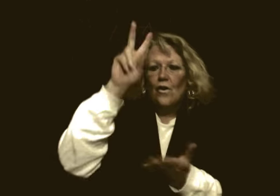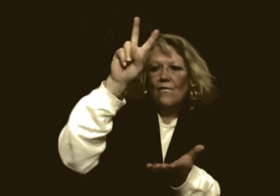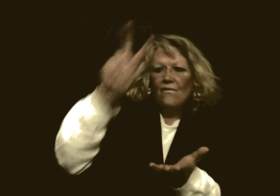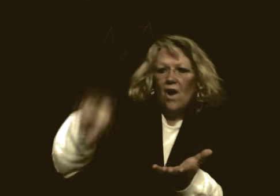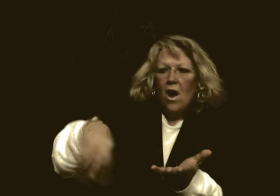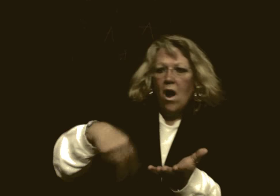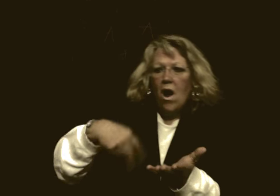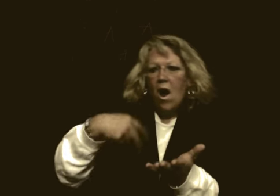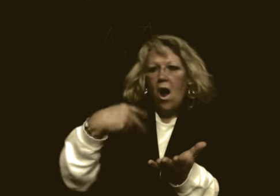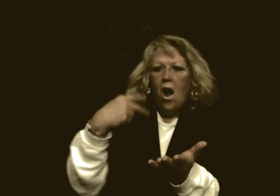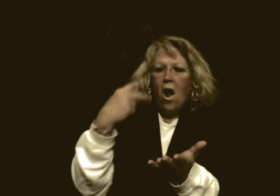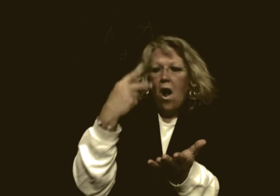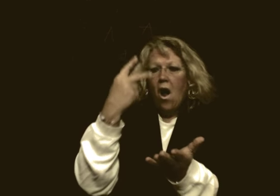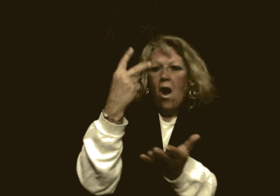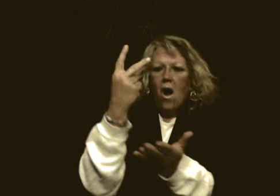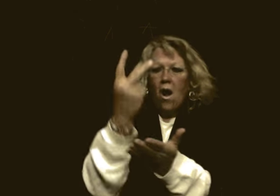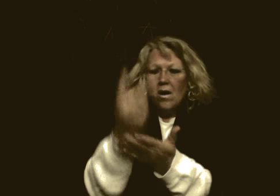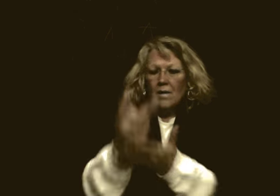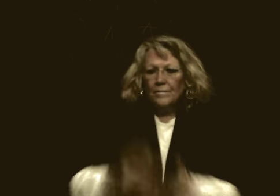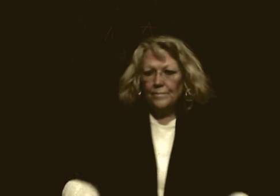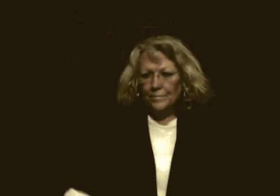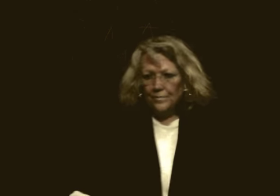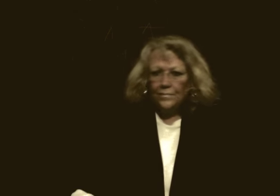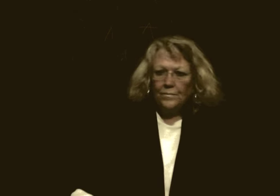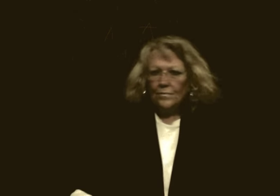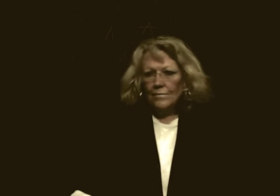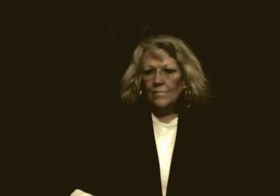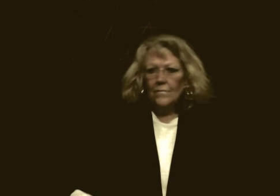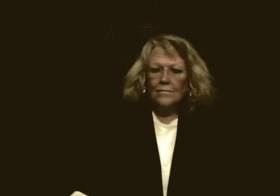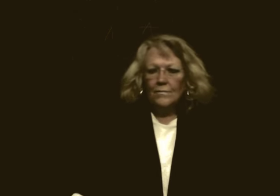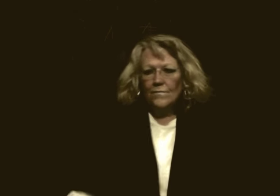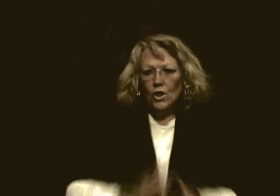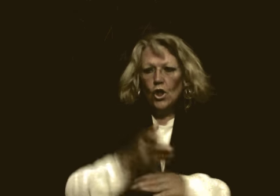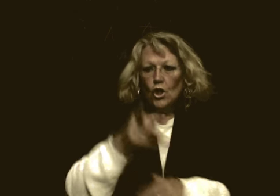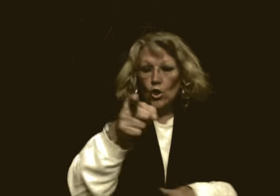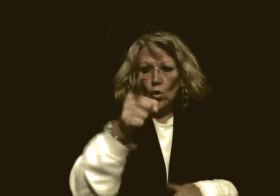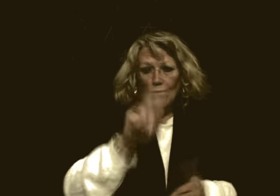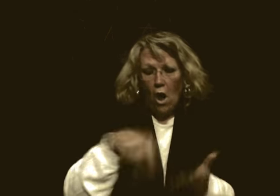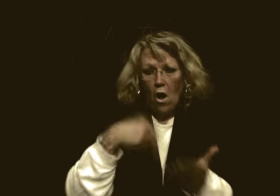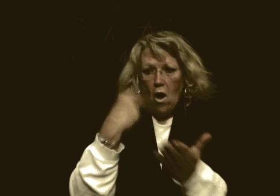is gone